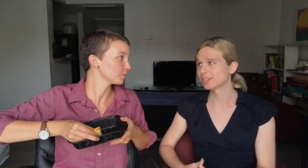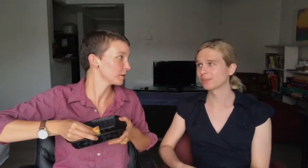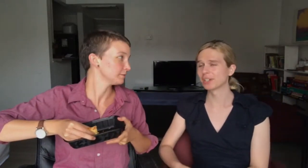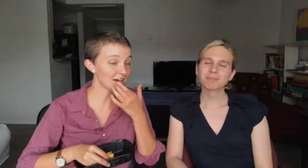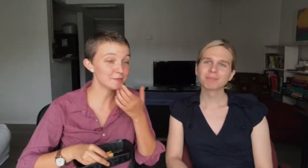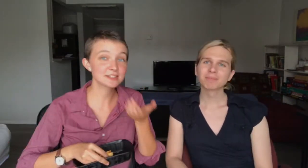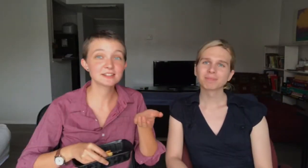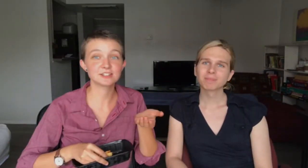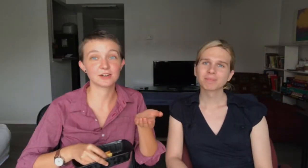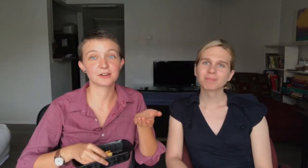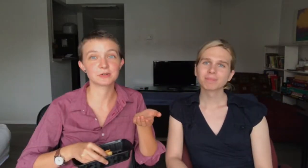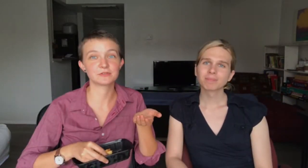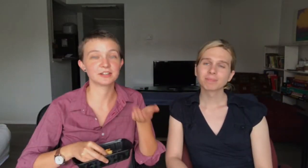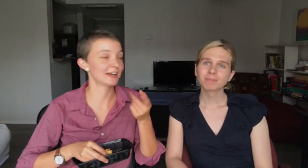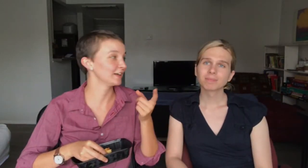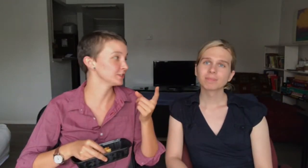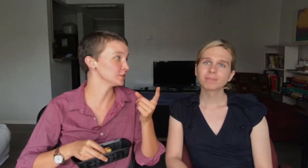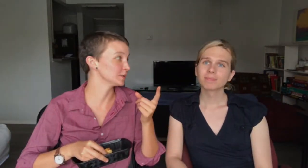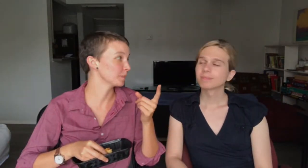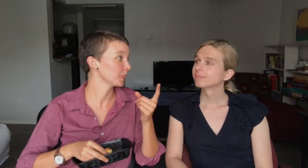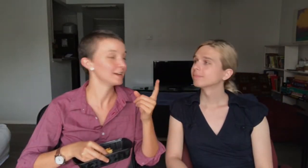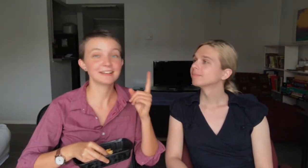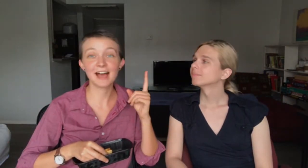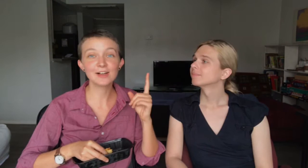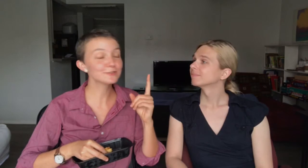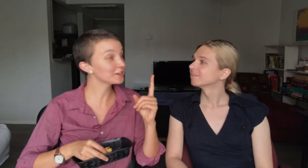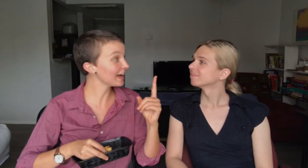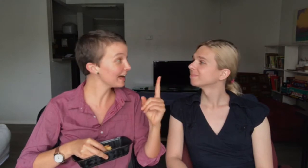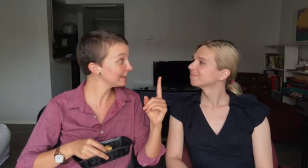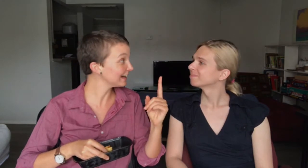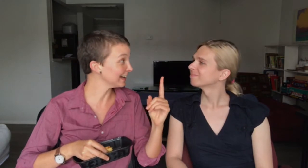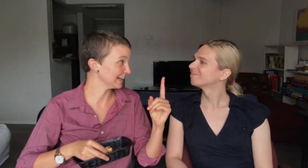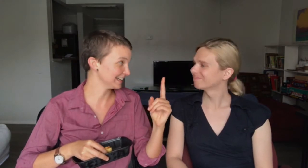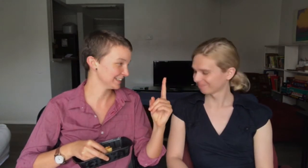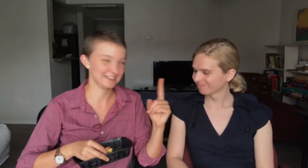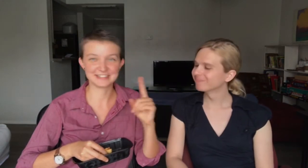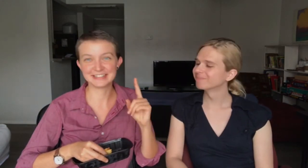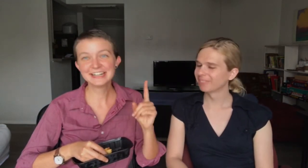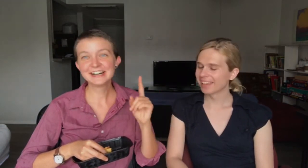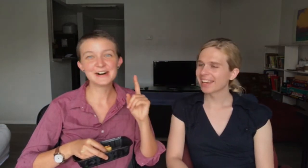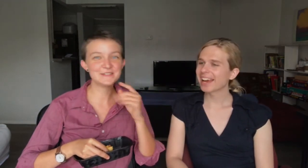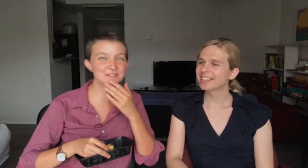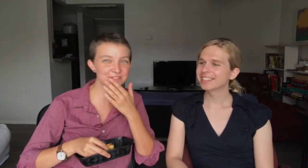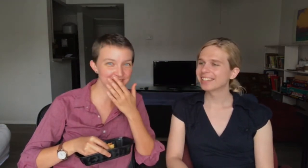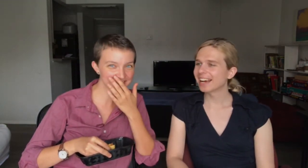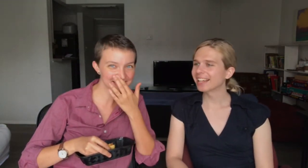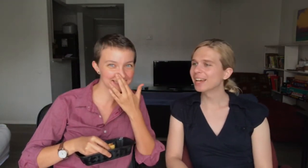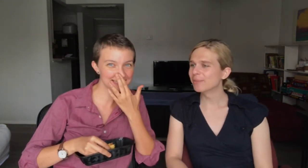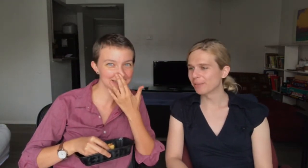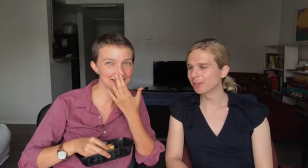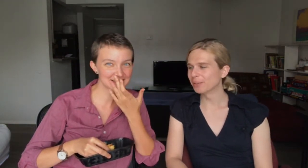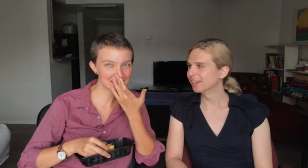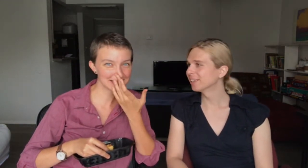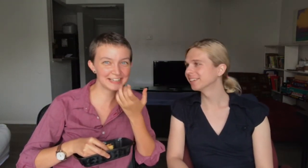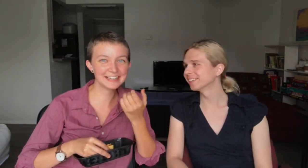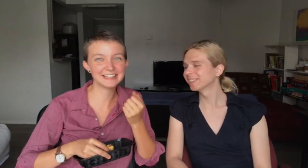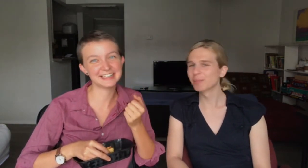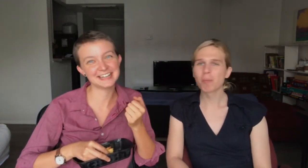tons of fun. I'm just gonna shout out to our friend Al, who's... Al for ally! No, sorry. Um... I was an ally of everyone. Yes.